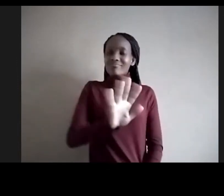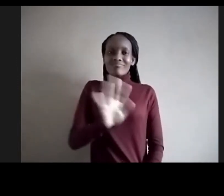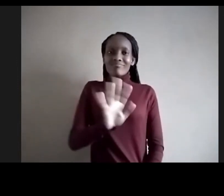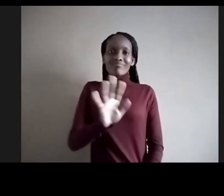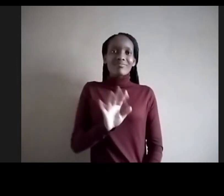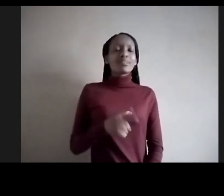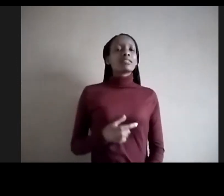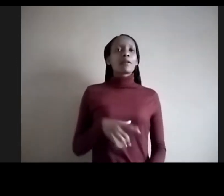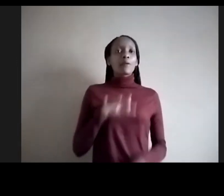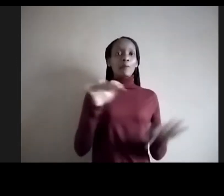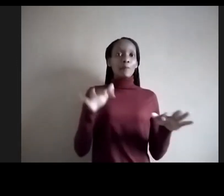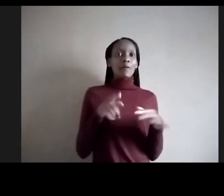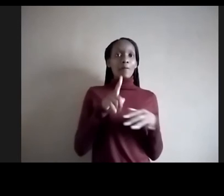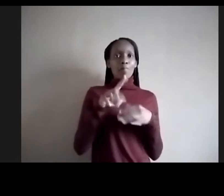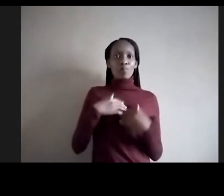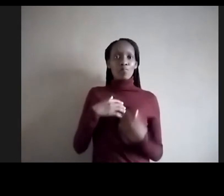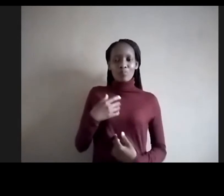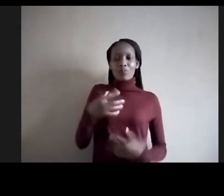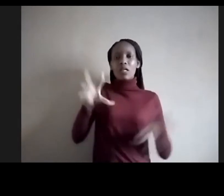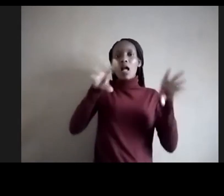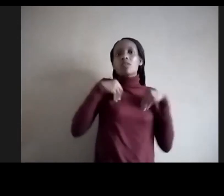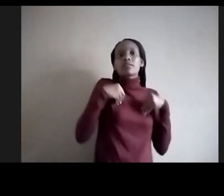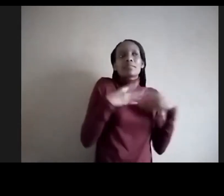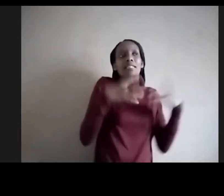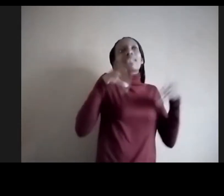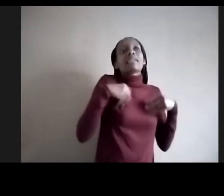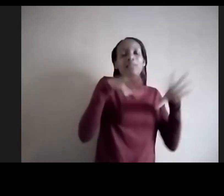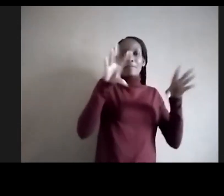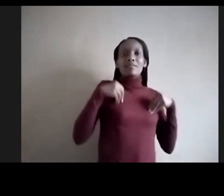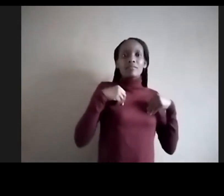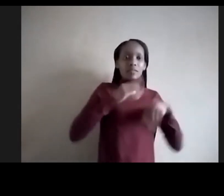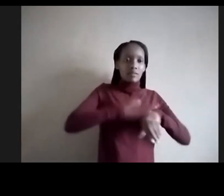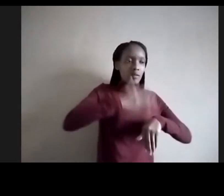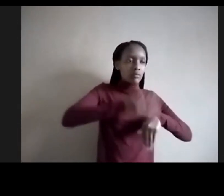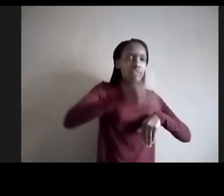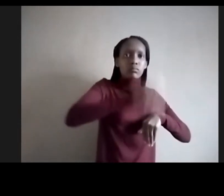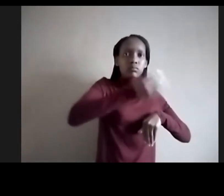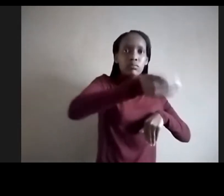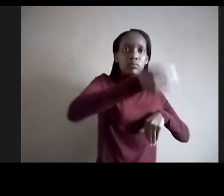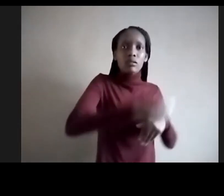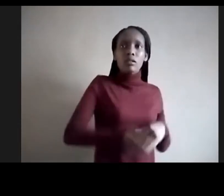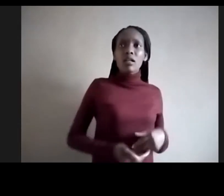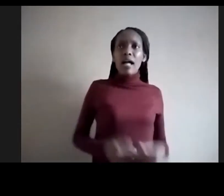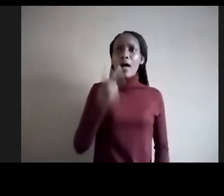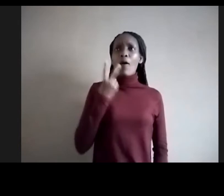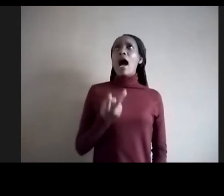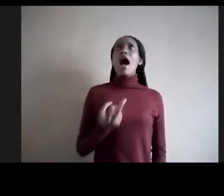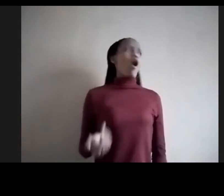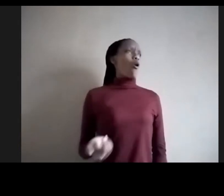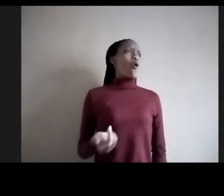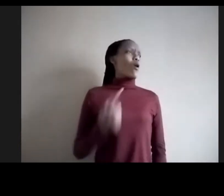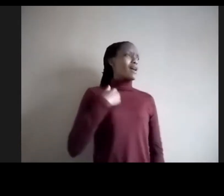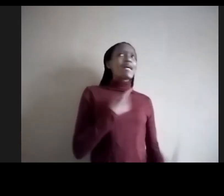they accept and they sit still, time passes them by. And before they know it, so much has happened that they were not a part of.